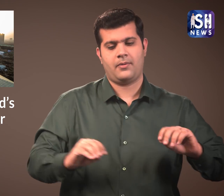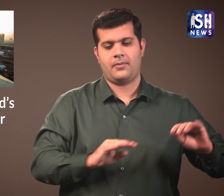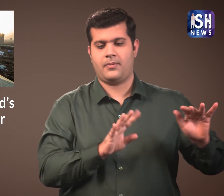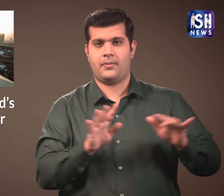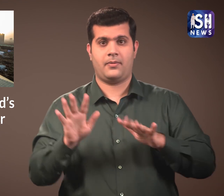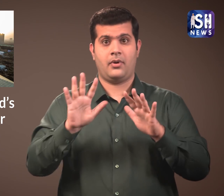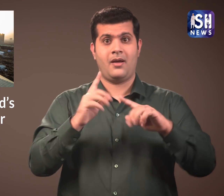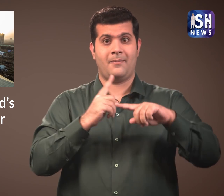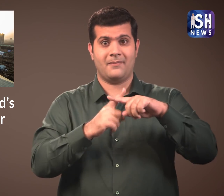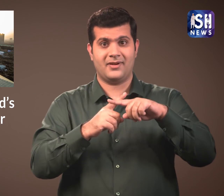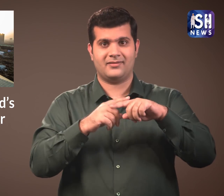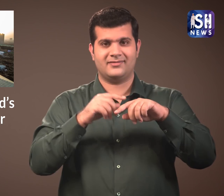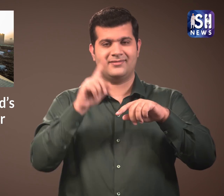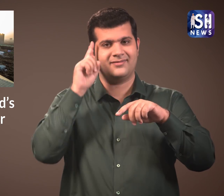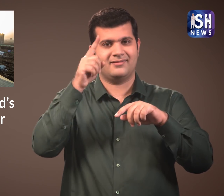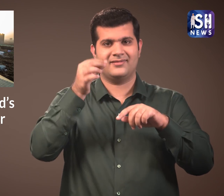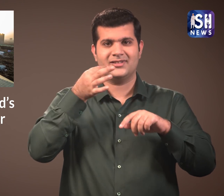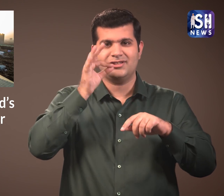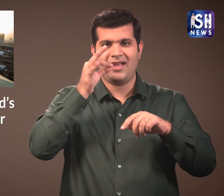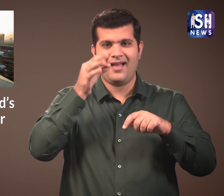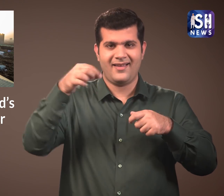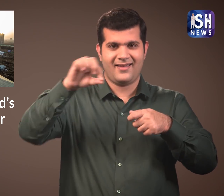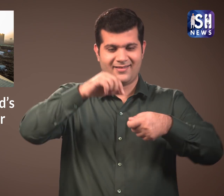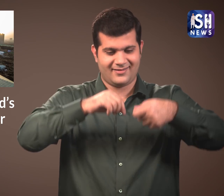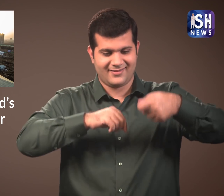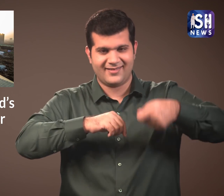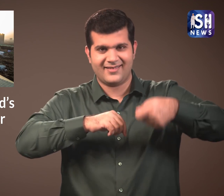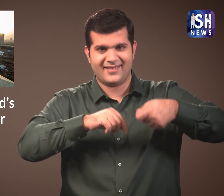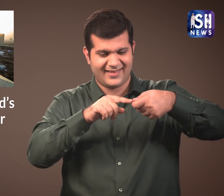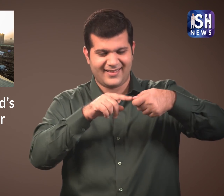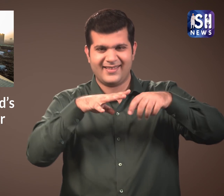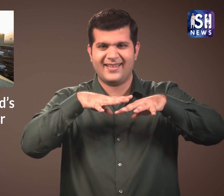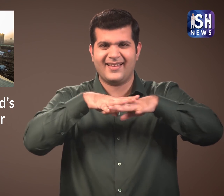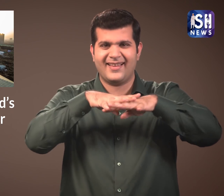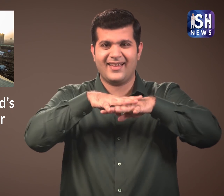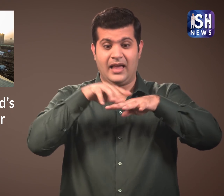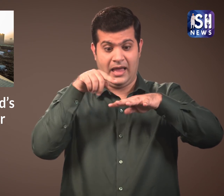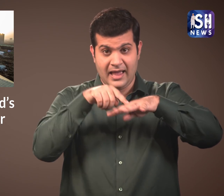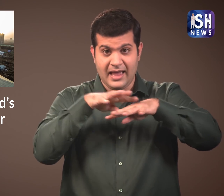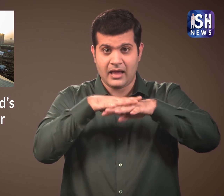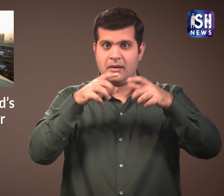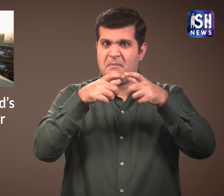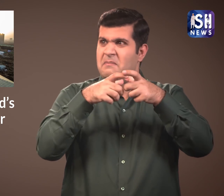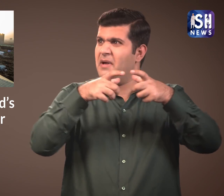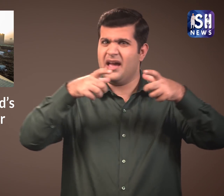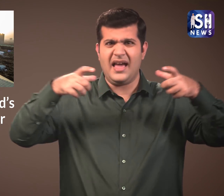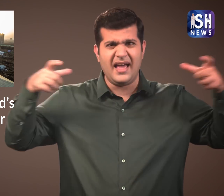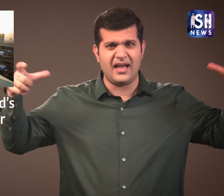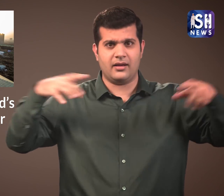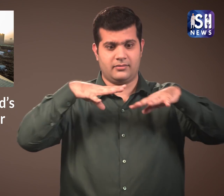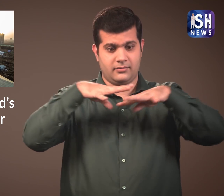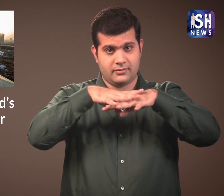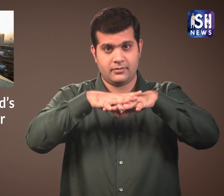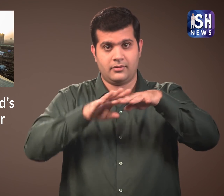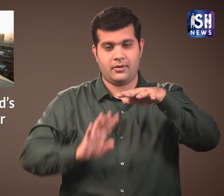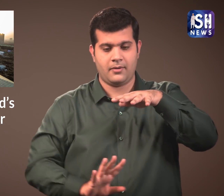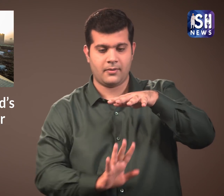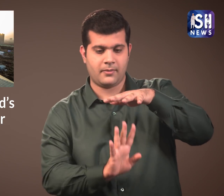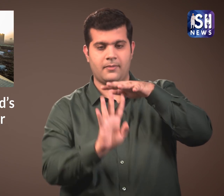The air then rises above. You are familiar with tree strainers? Just like that there are large filters